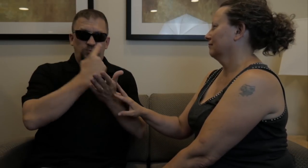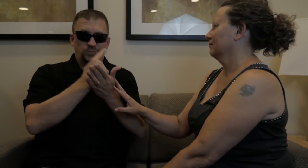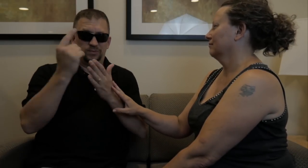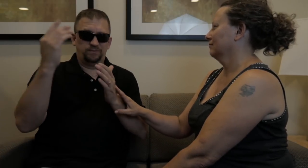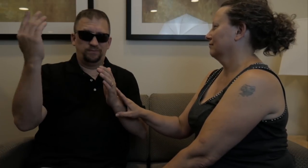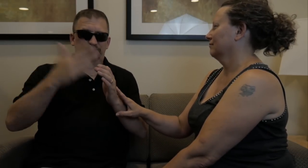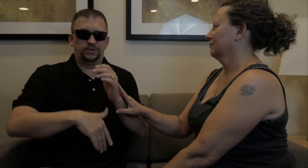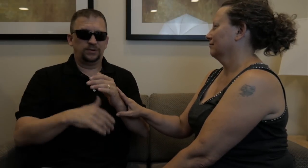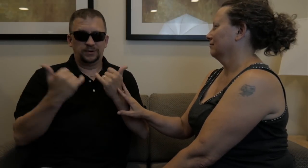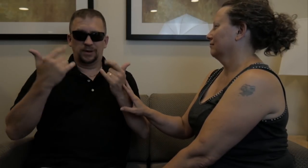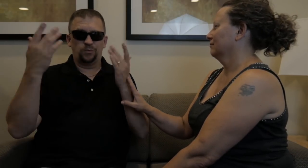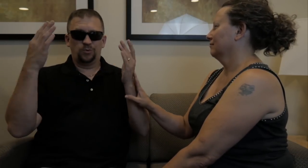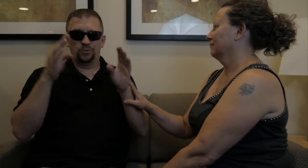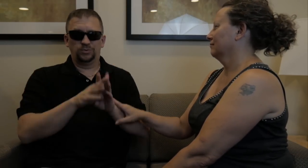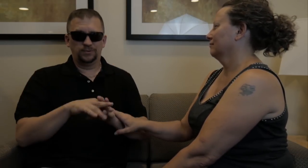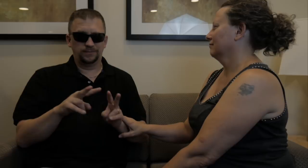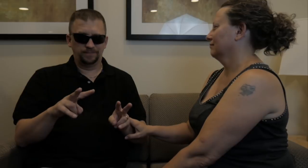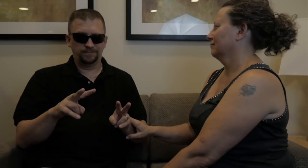Now that the week is over, I'm a little saddened.